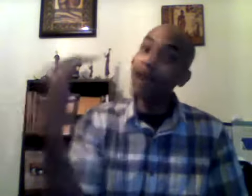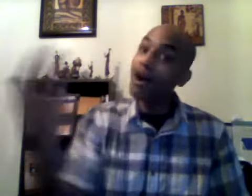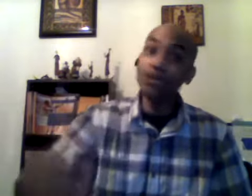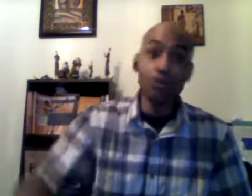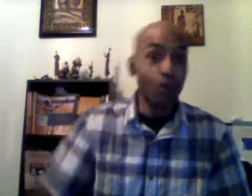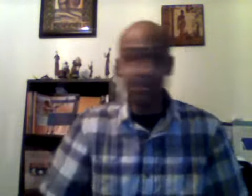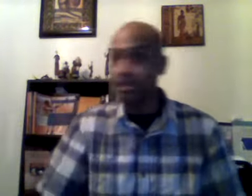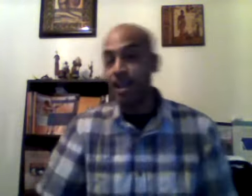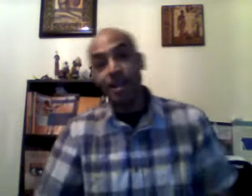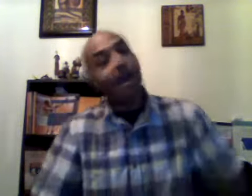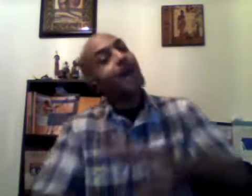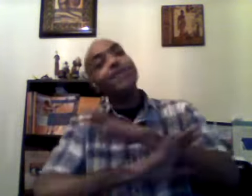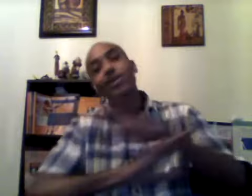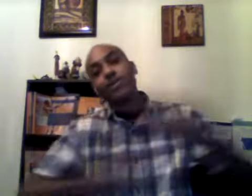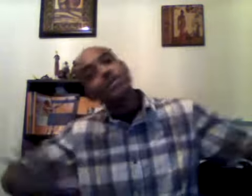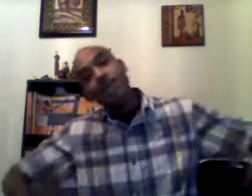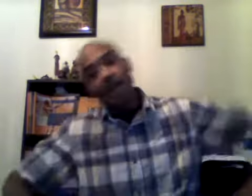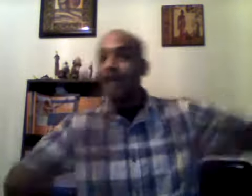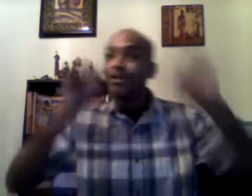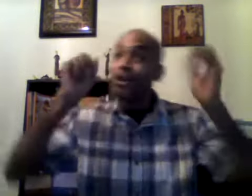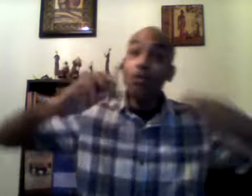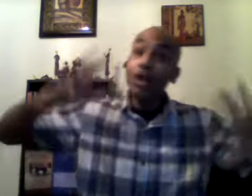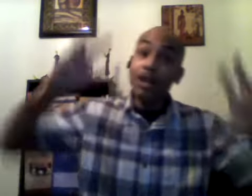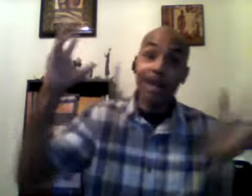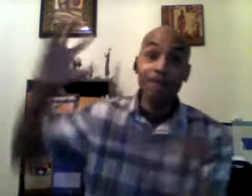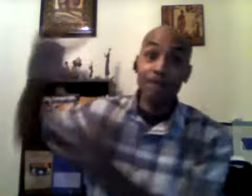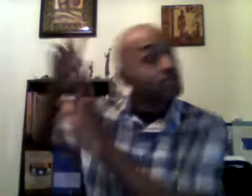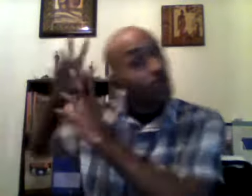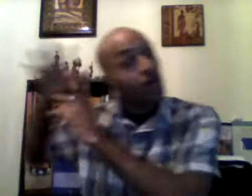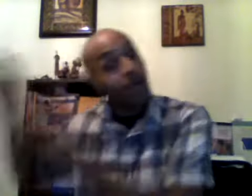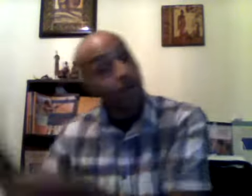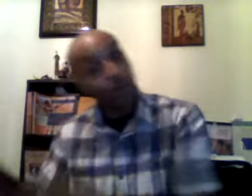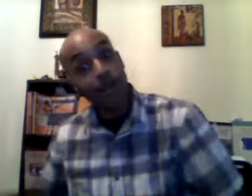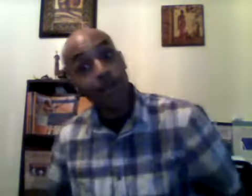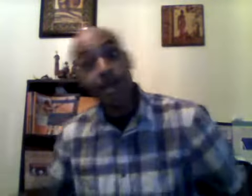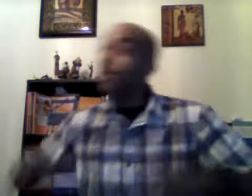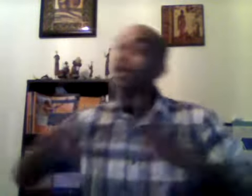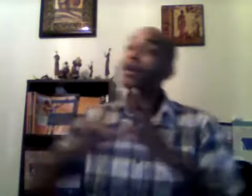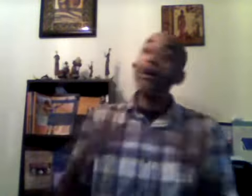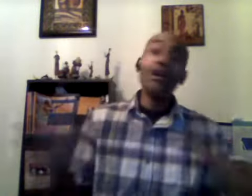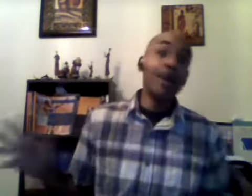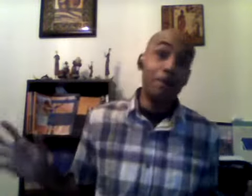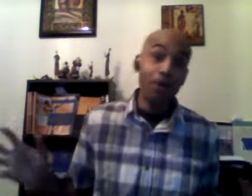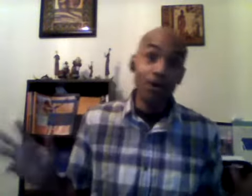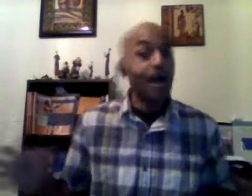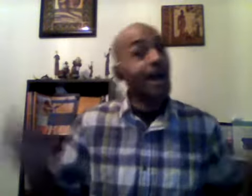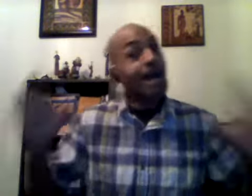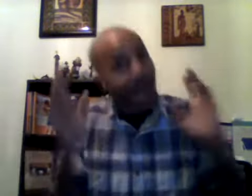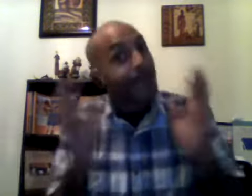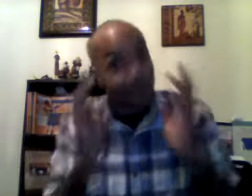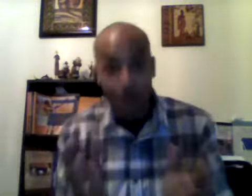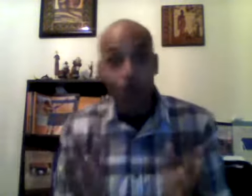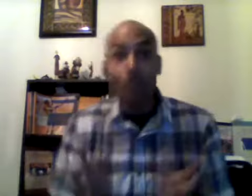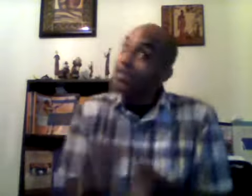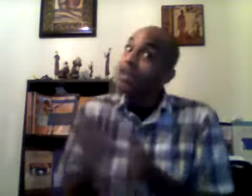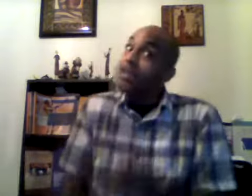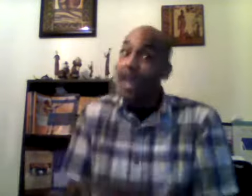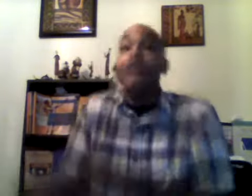arnold schwarzenegger i know i know we like mr olympia and all that bull i i know the ladies